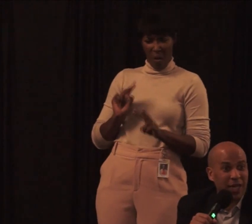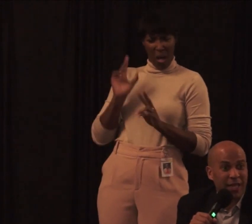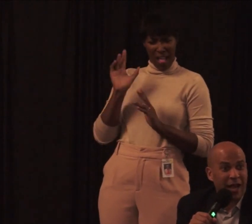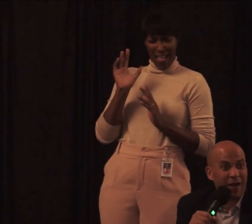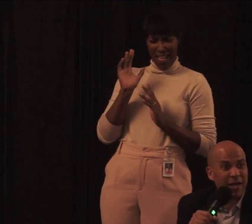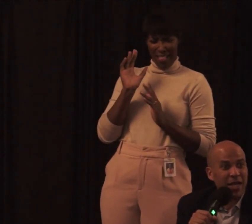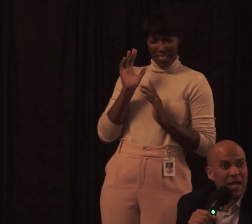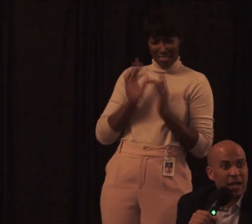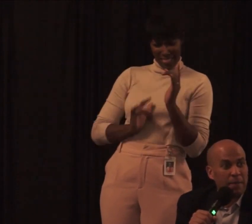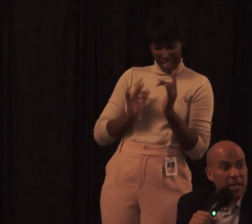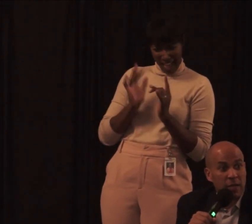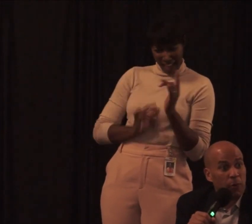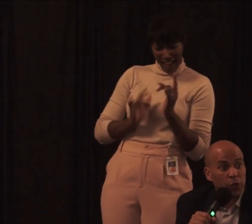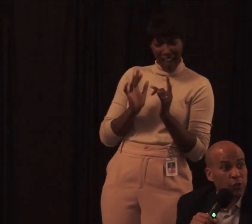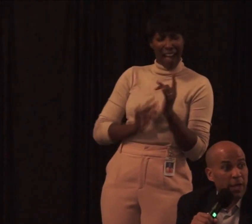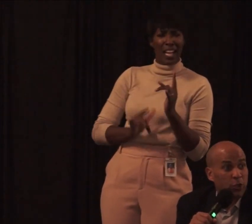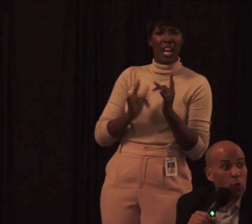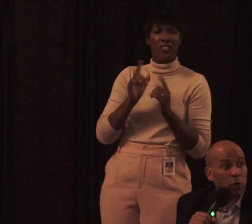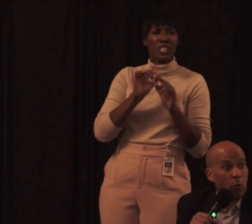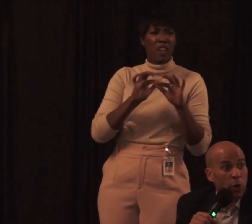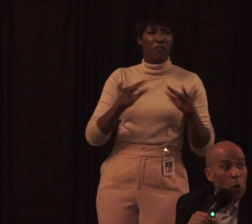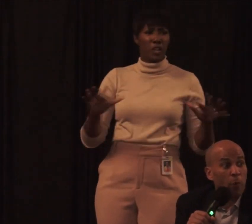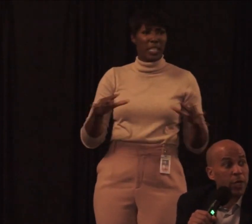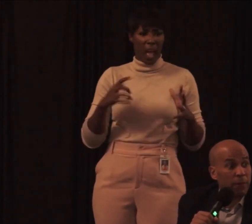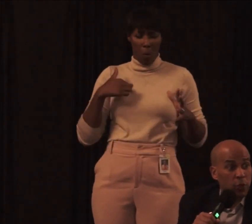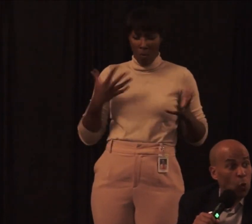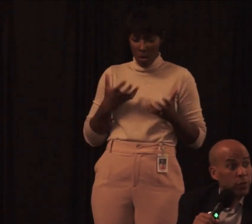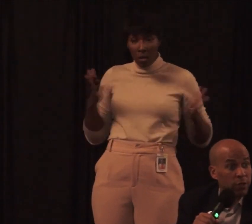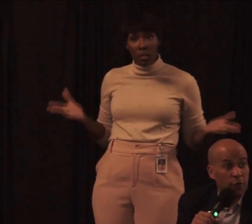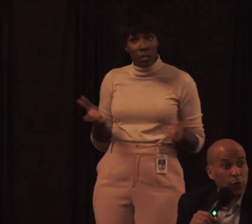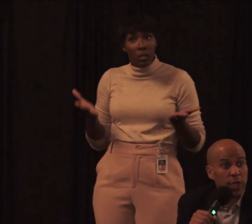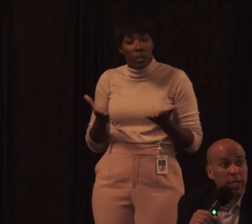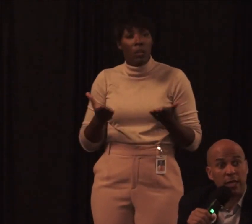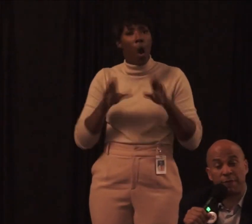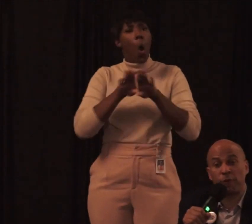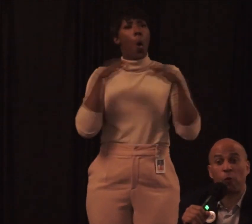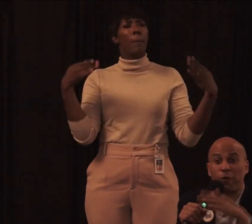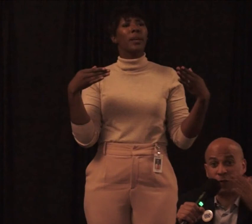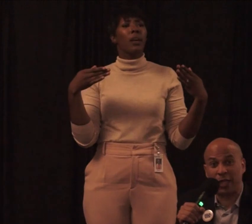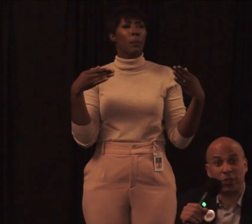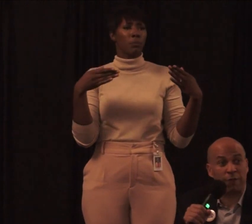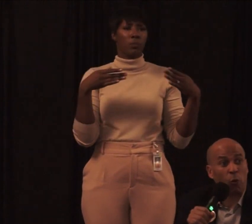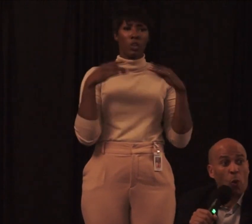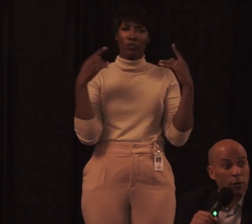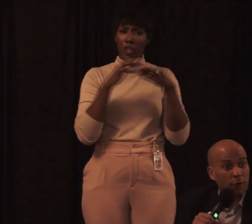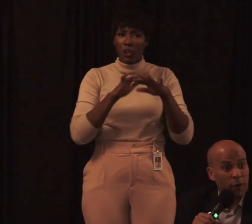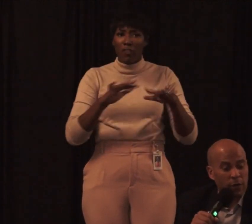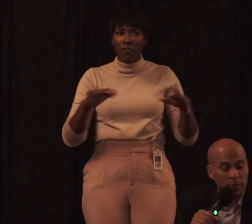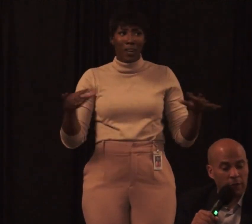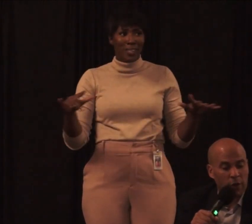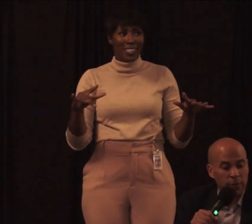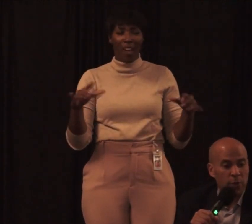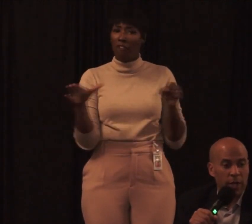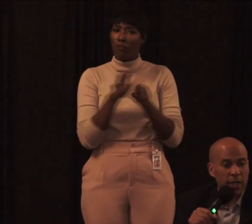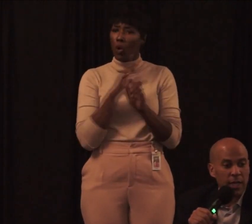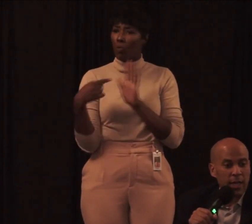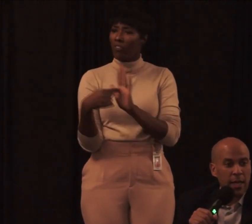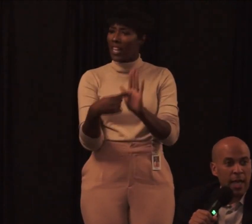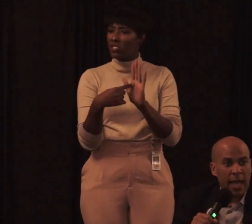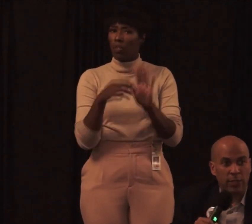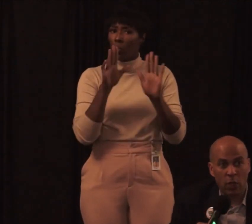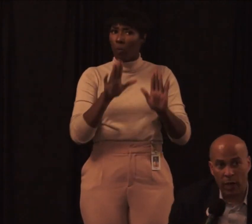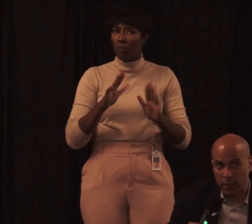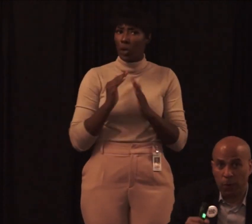of diversity there, and begin to push to make sure that we are opening up the doors of diversity in the full reflection, the full wonder of our community.